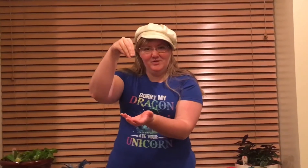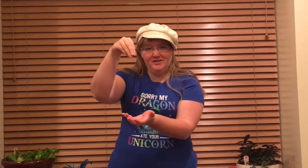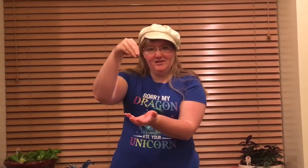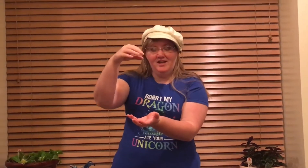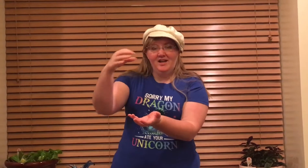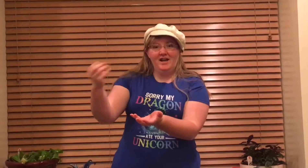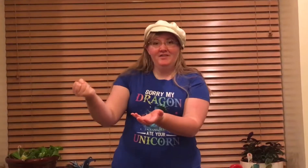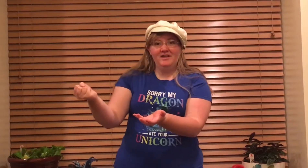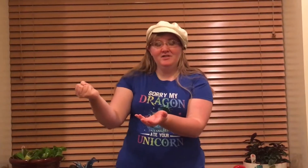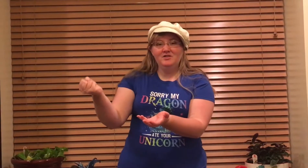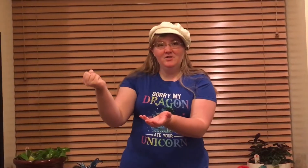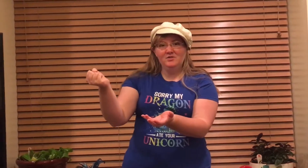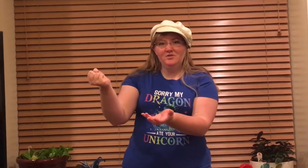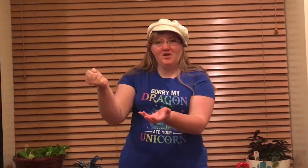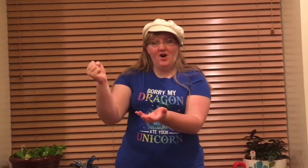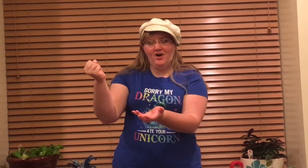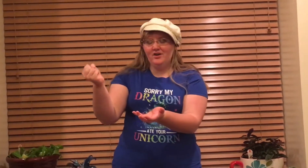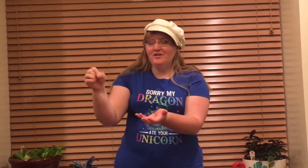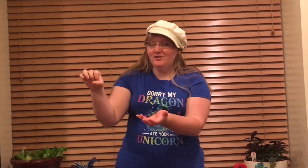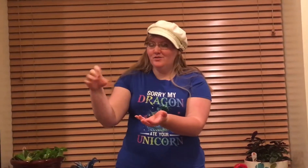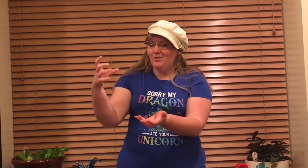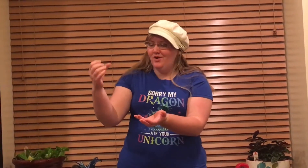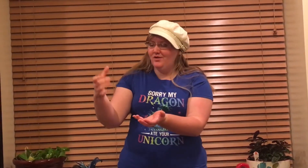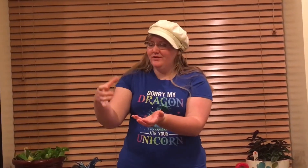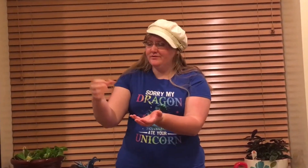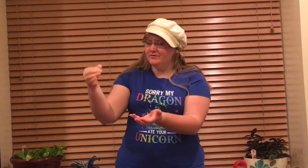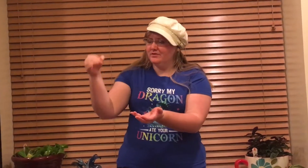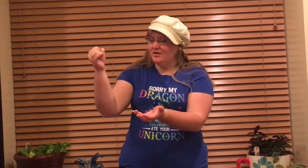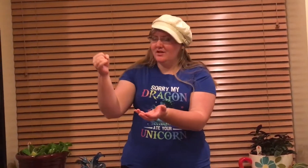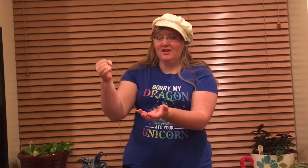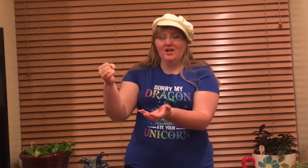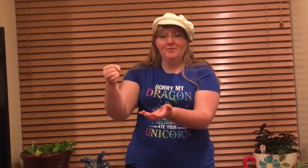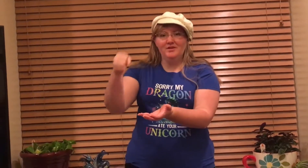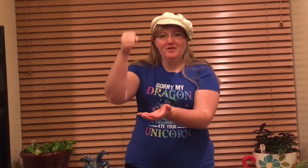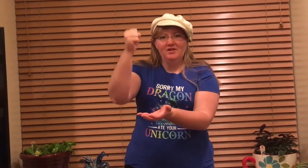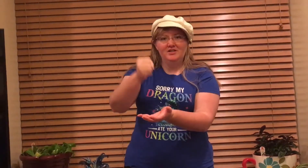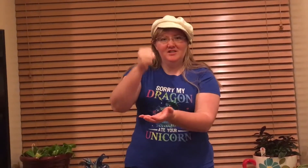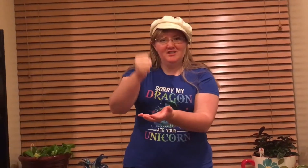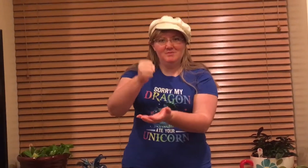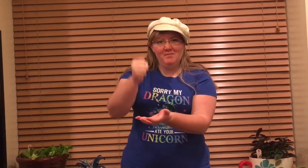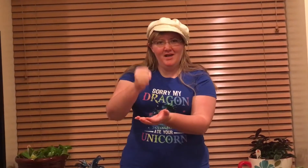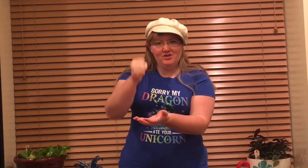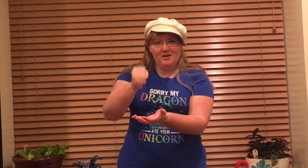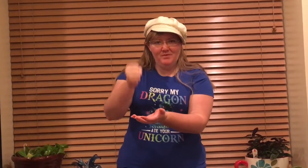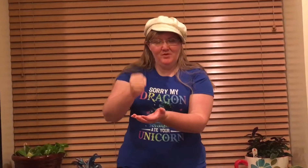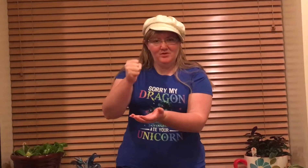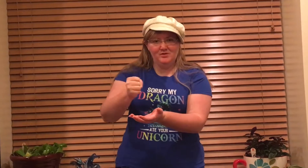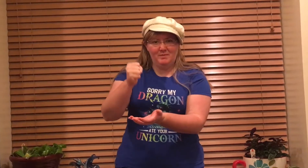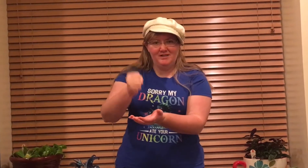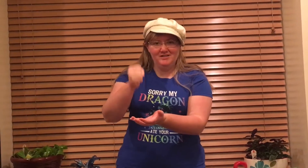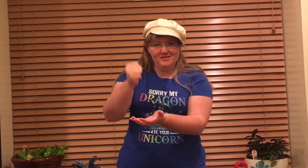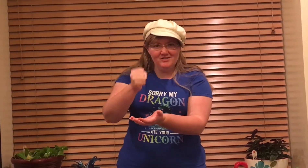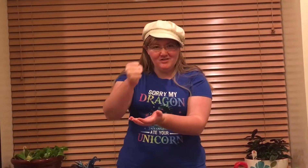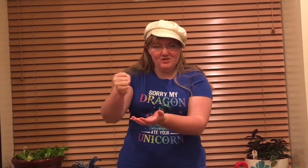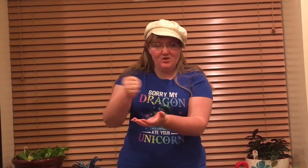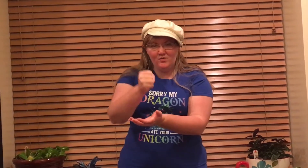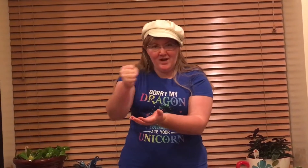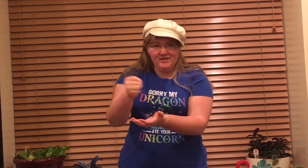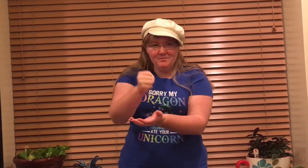it. And then you use a hard, small club to smash up those spices, to grind them